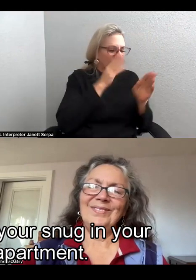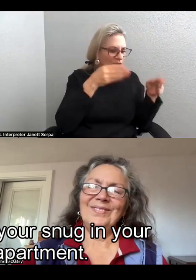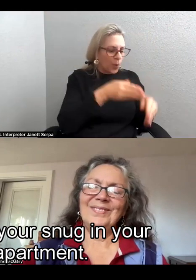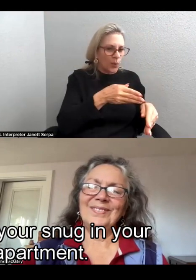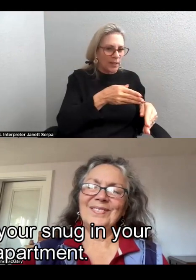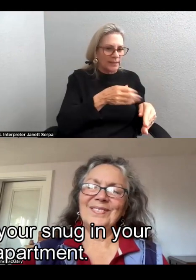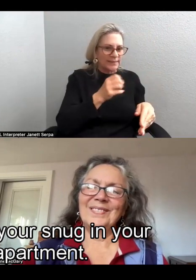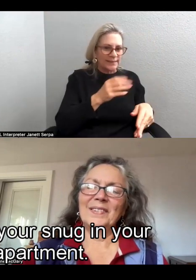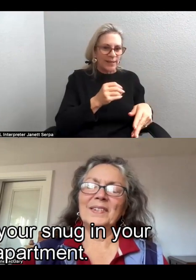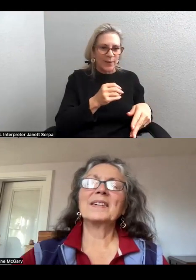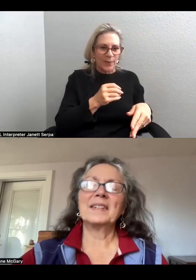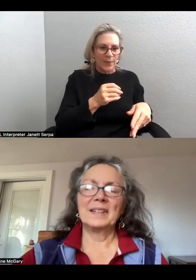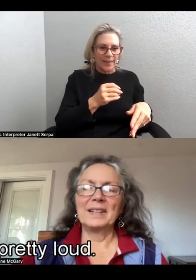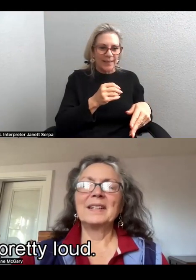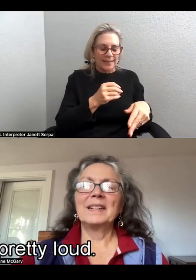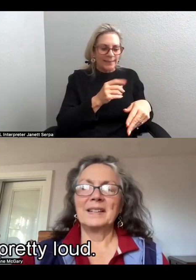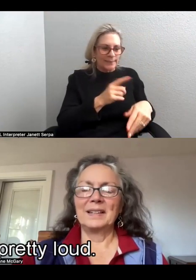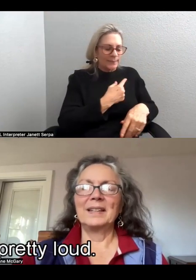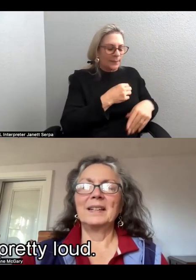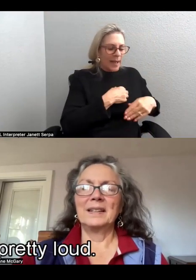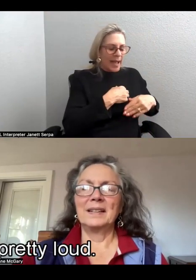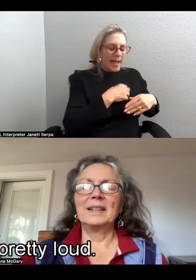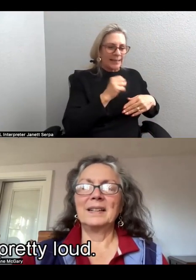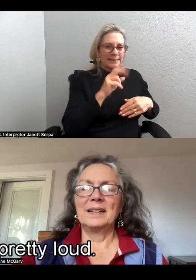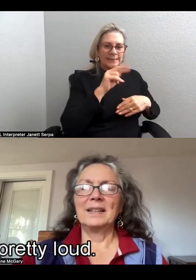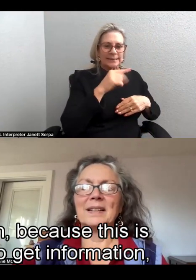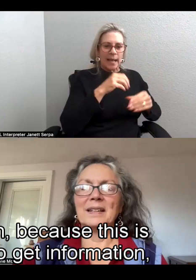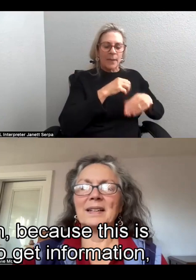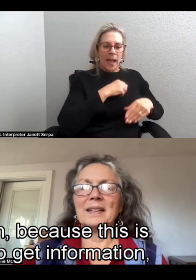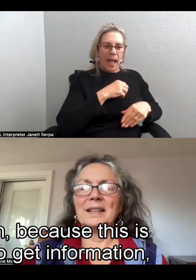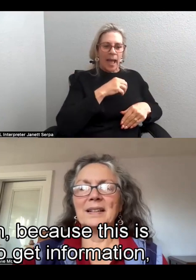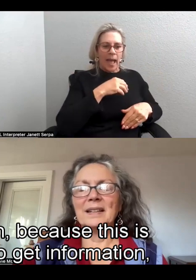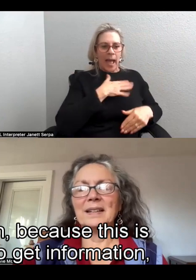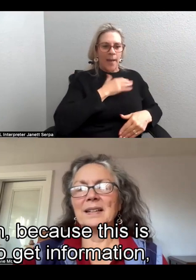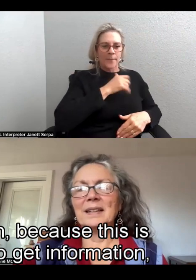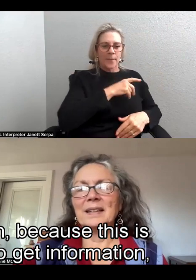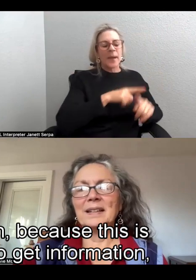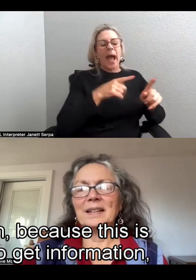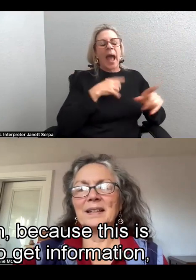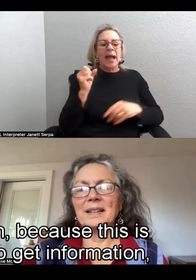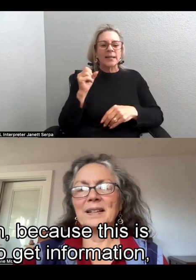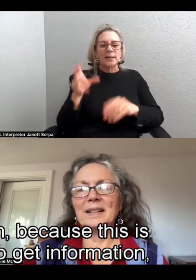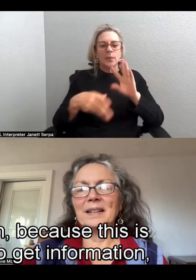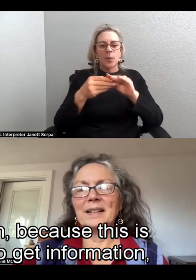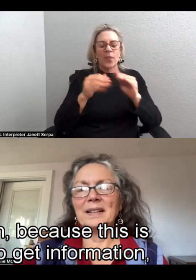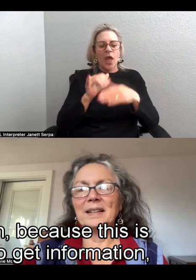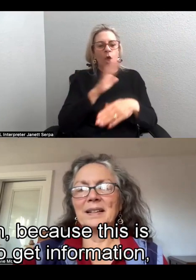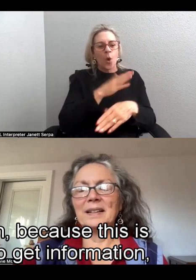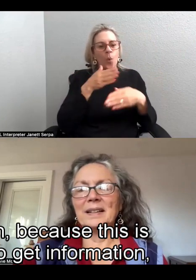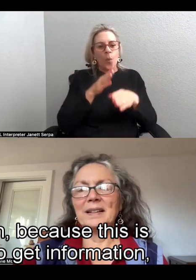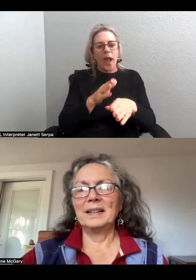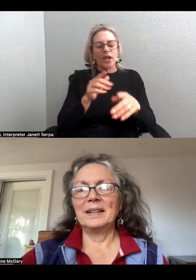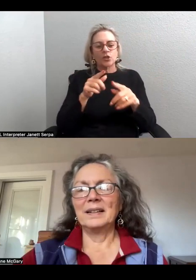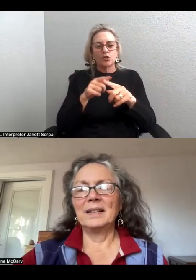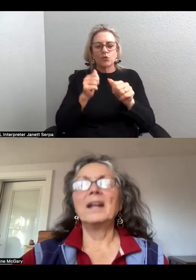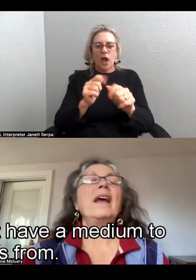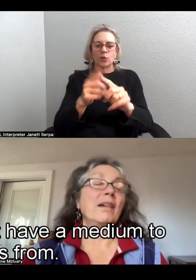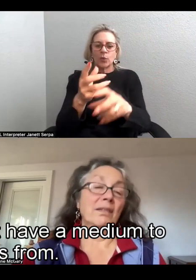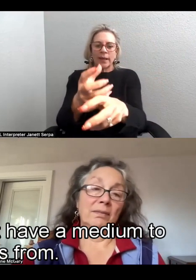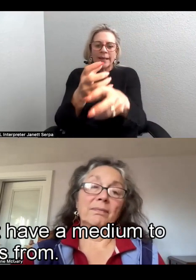snug in your little studio apartment. So it can be pretty loud. But I just put that in because this is her way of trying to get information.